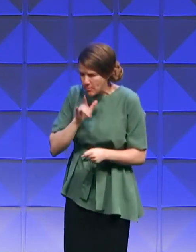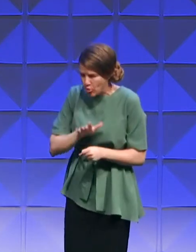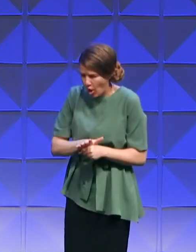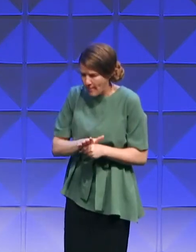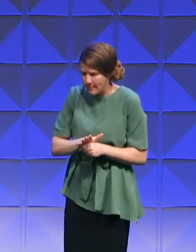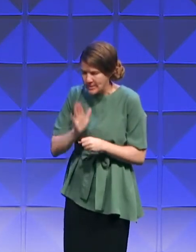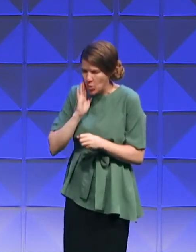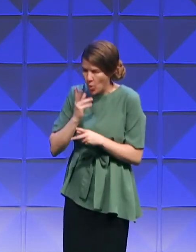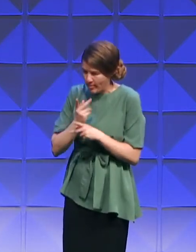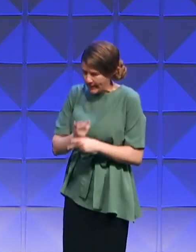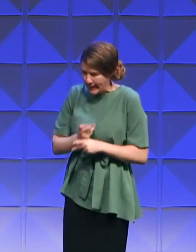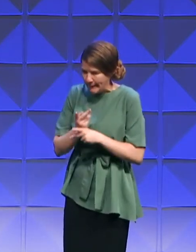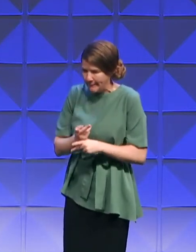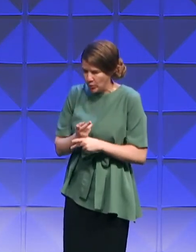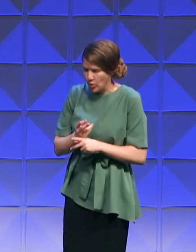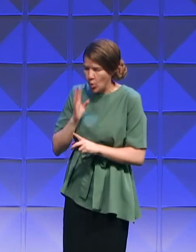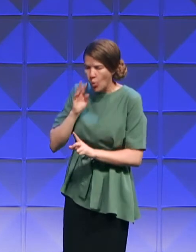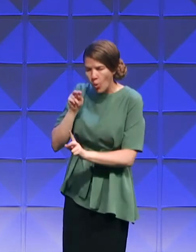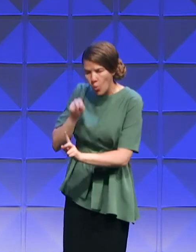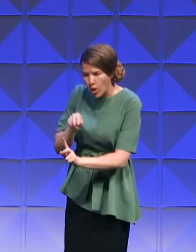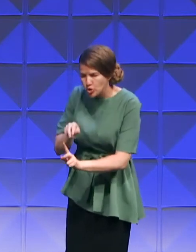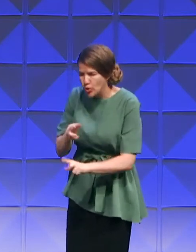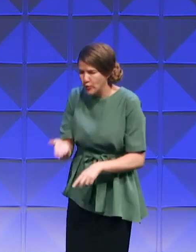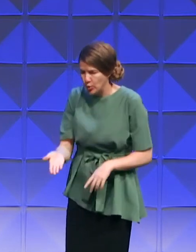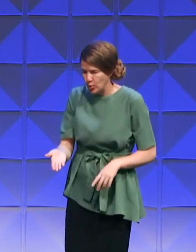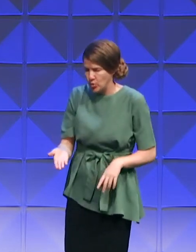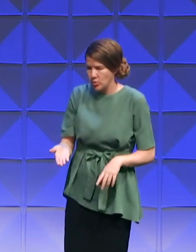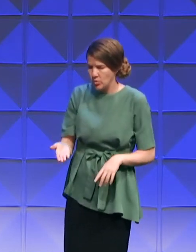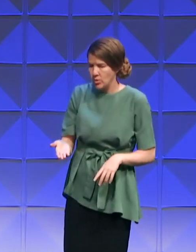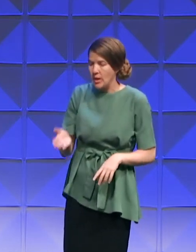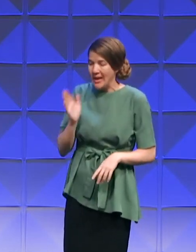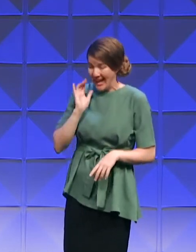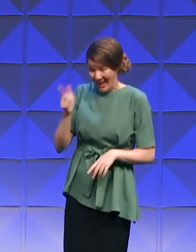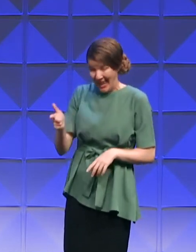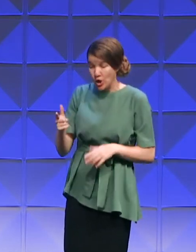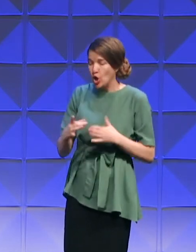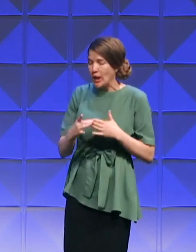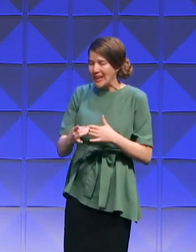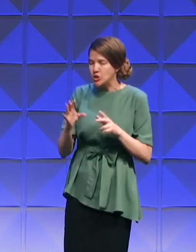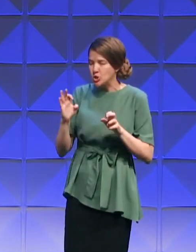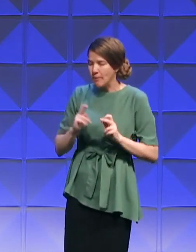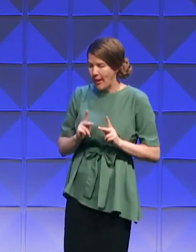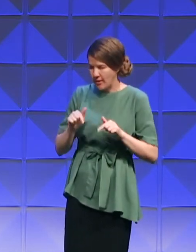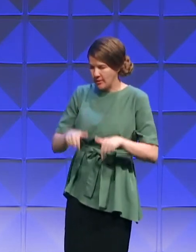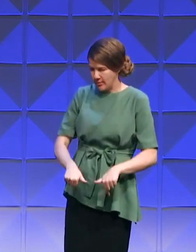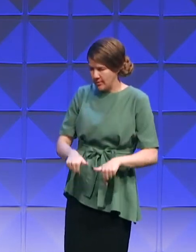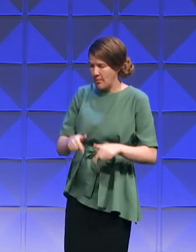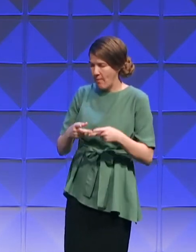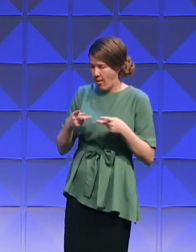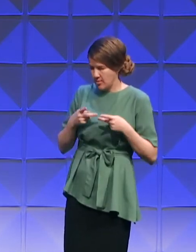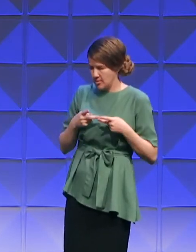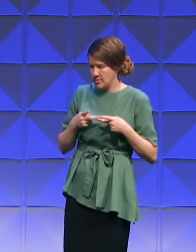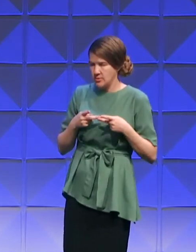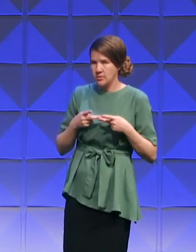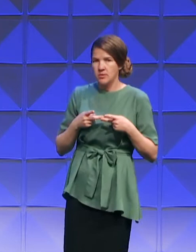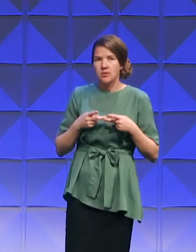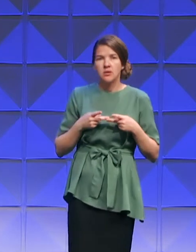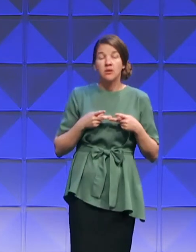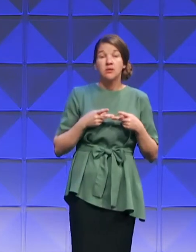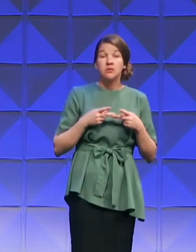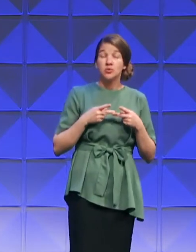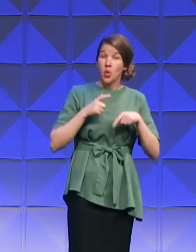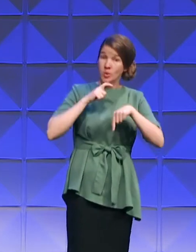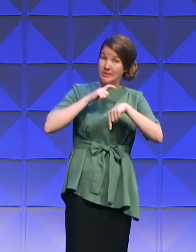him, and that he would watch over him, and that he would bring him back to this place. And so it's been 30 years